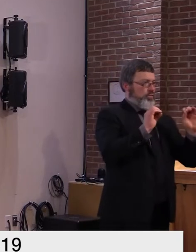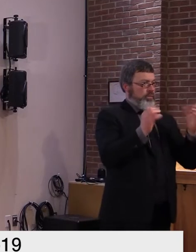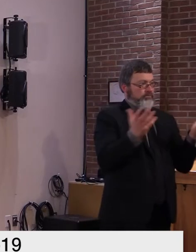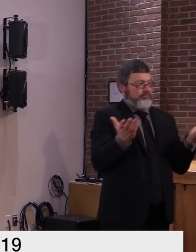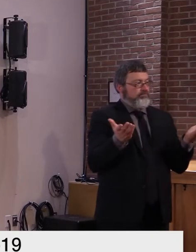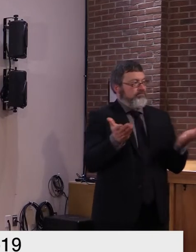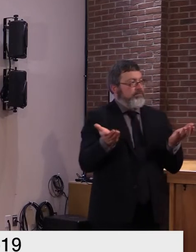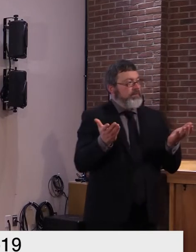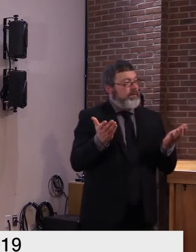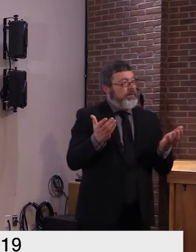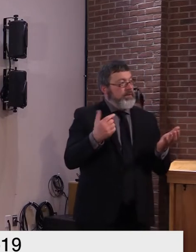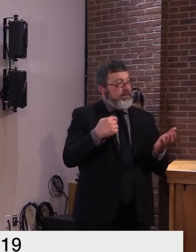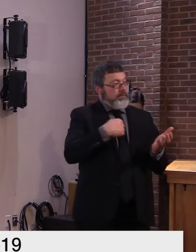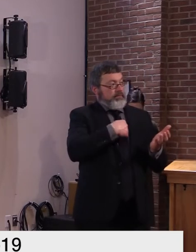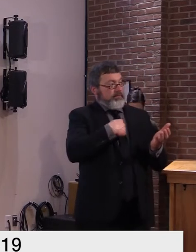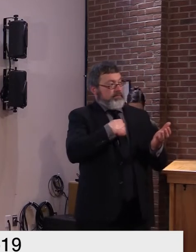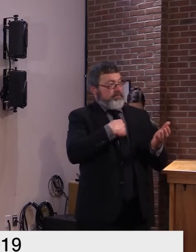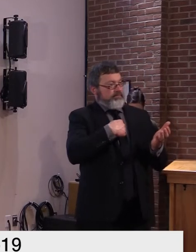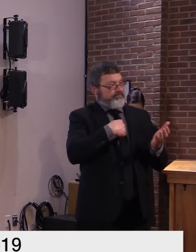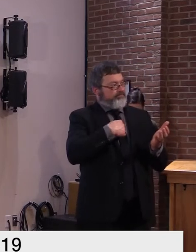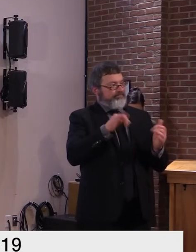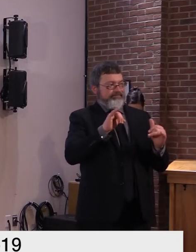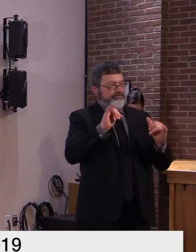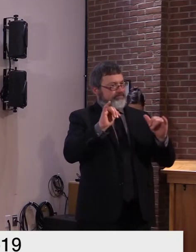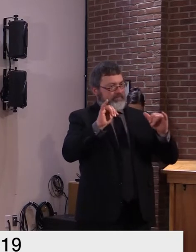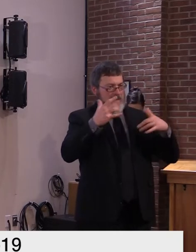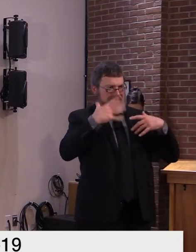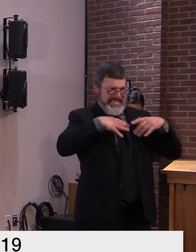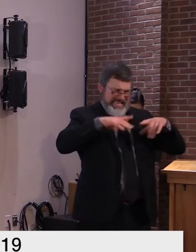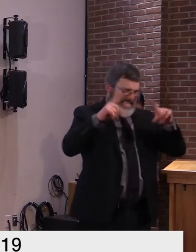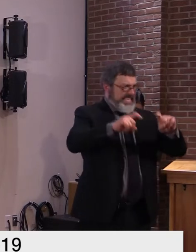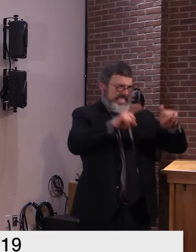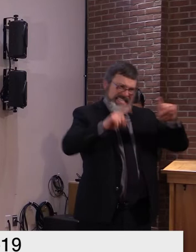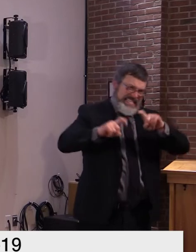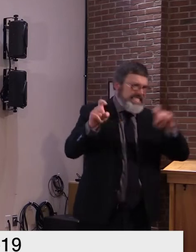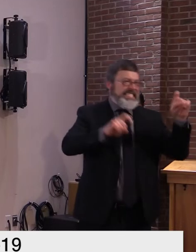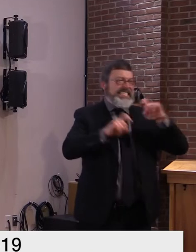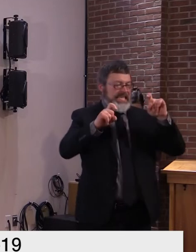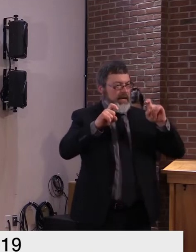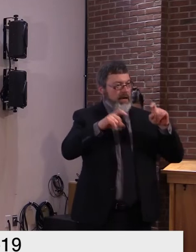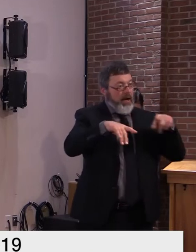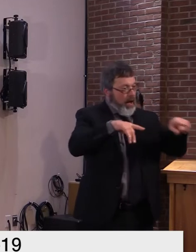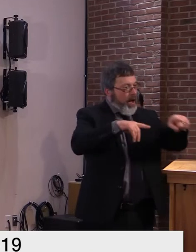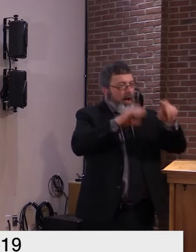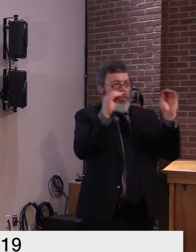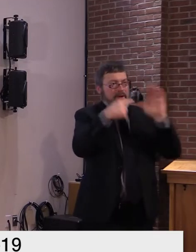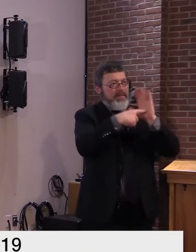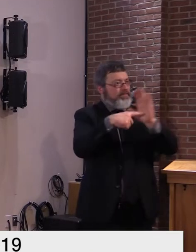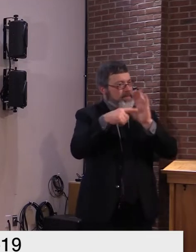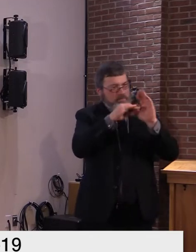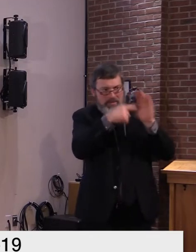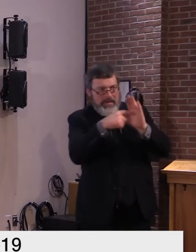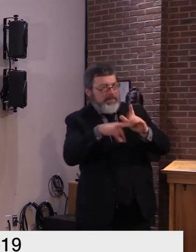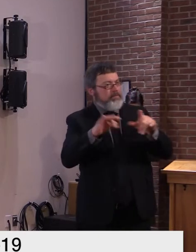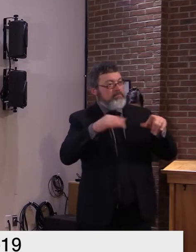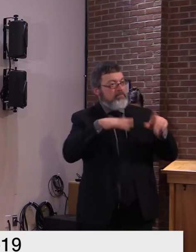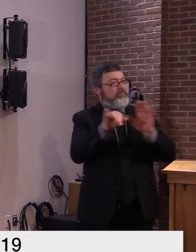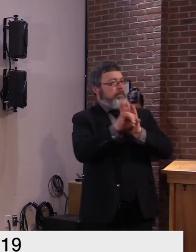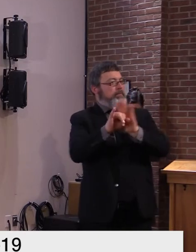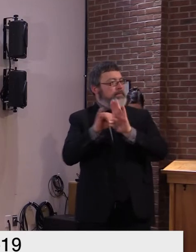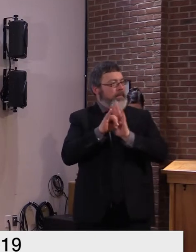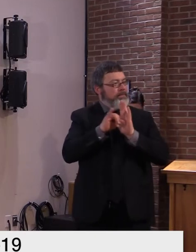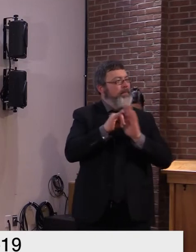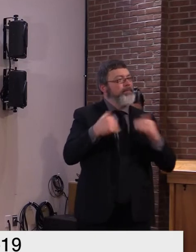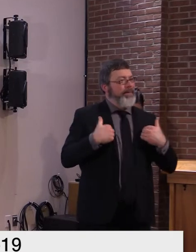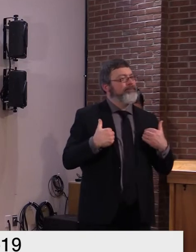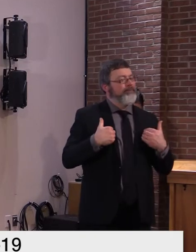the state of virus prevalence in in our state we're not seeing a lot in the terms of syndromic